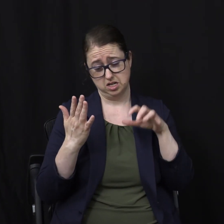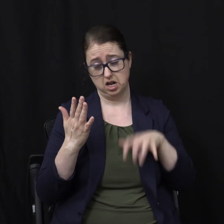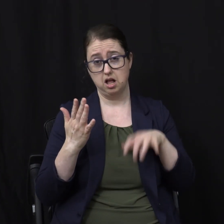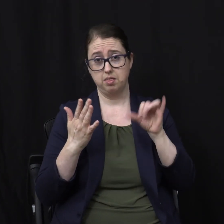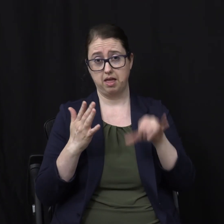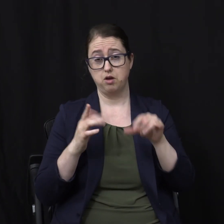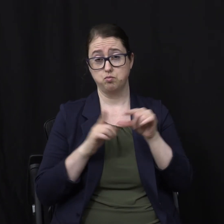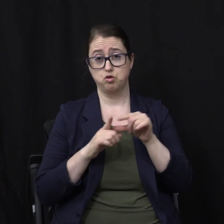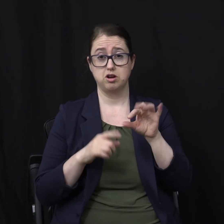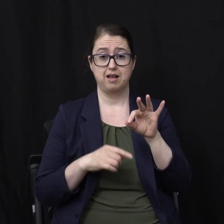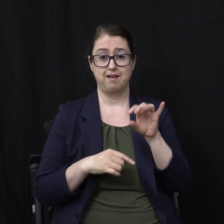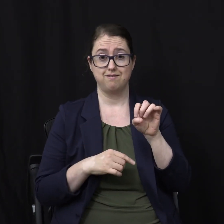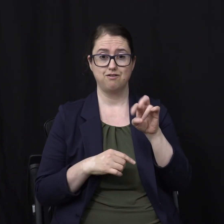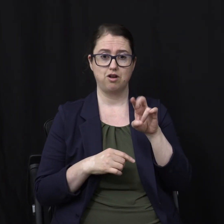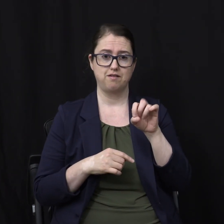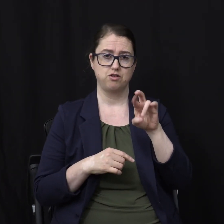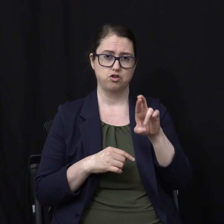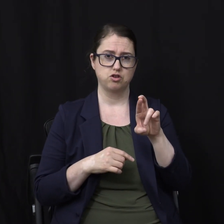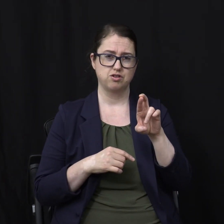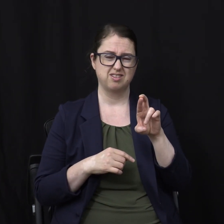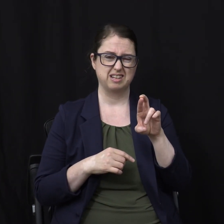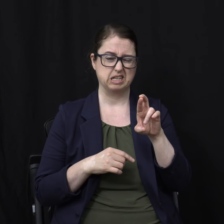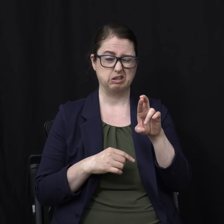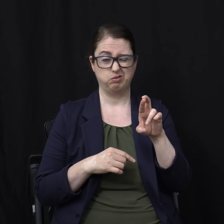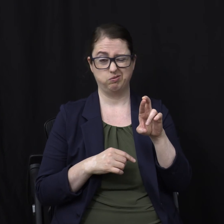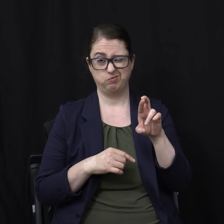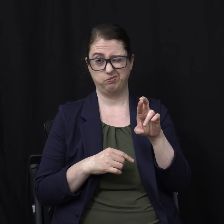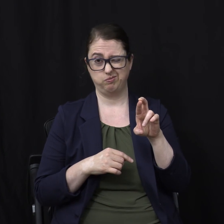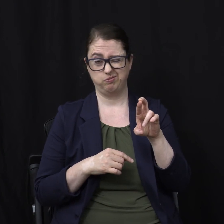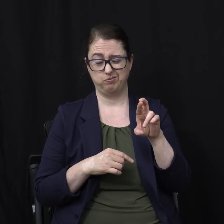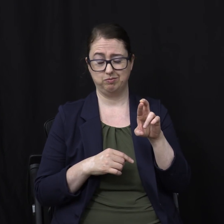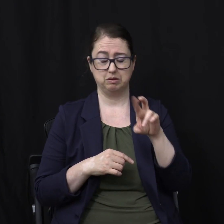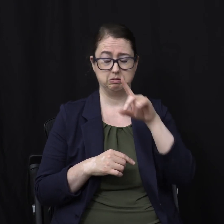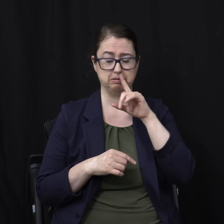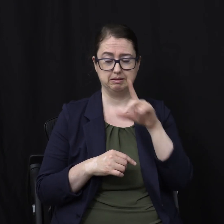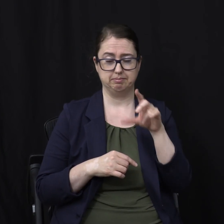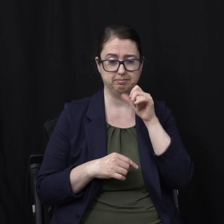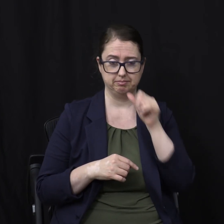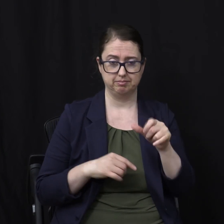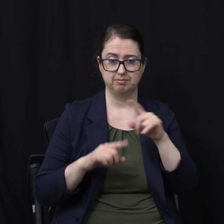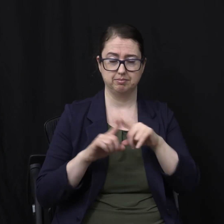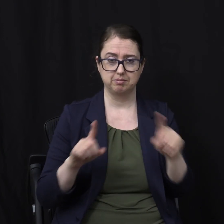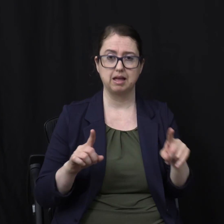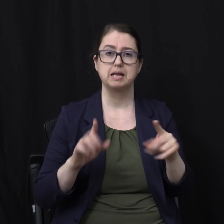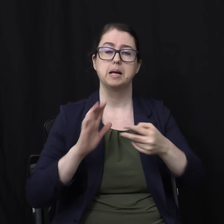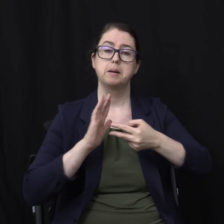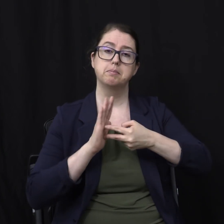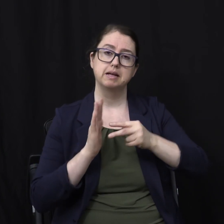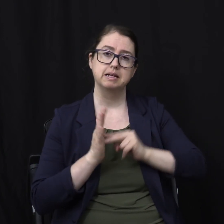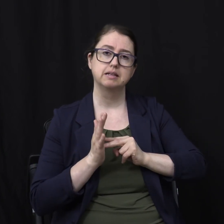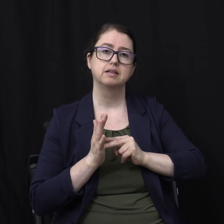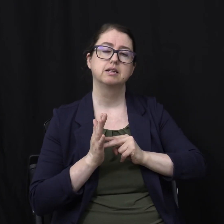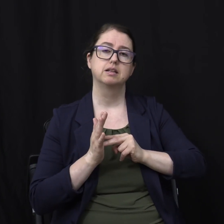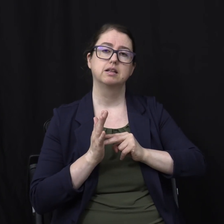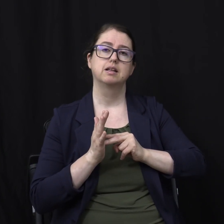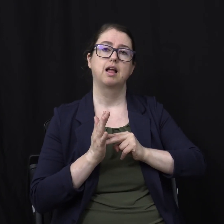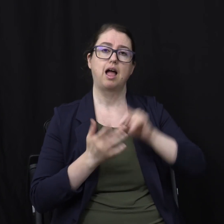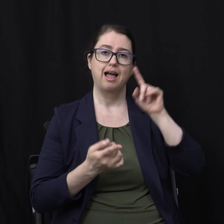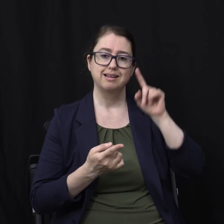word Forever That's a stretch For the duration For the totality